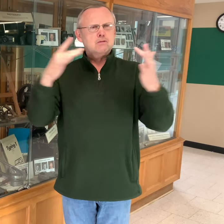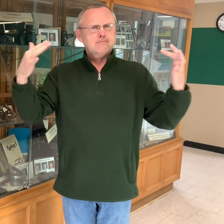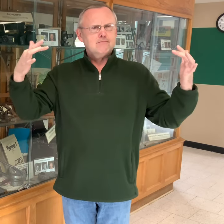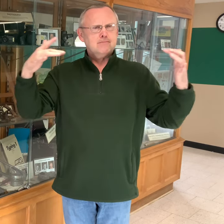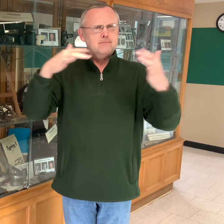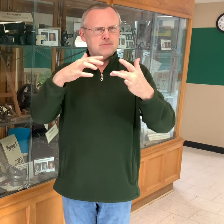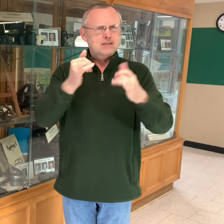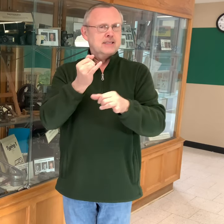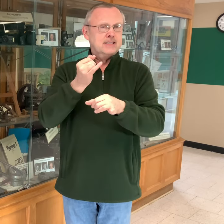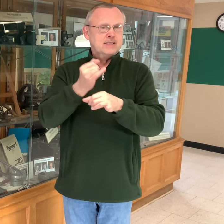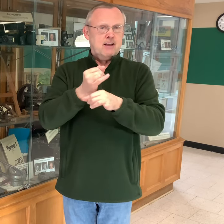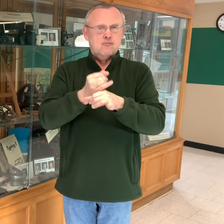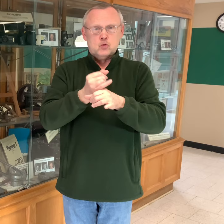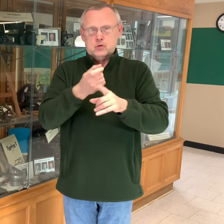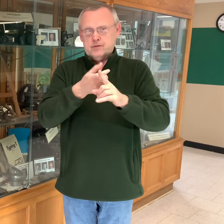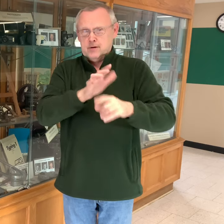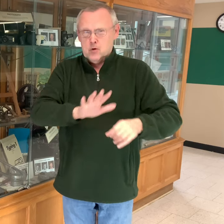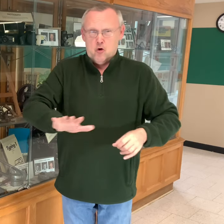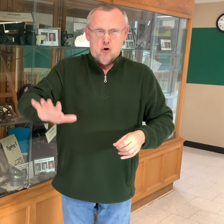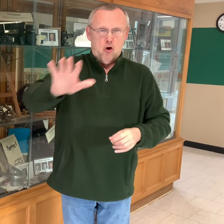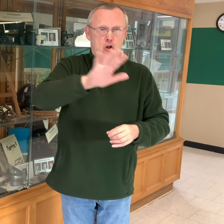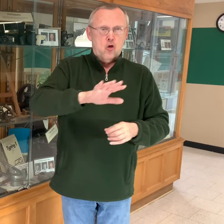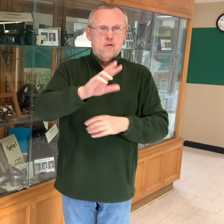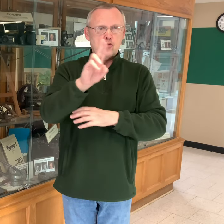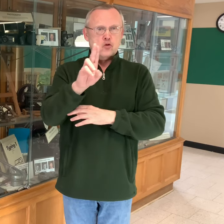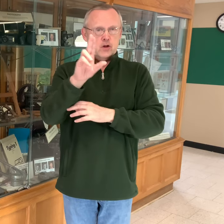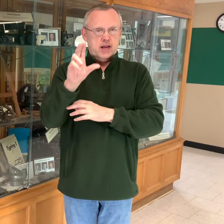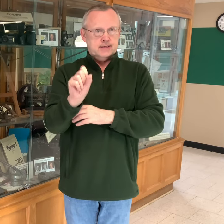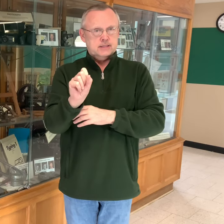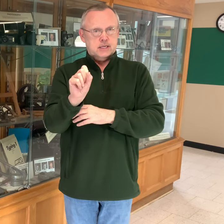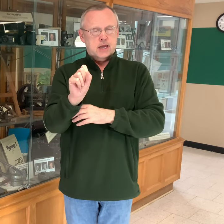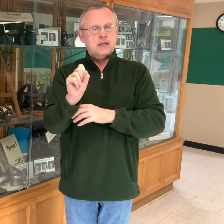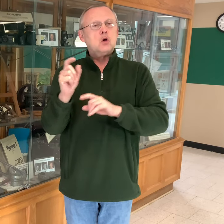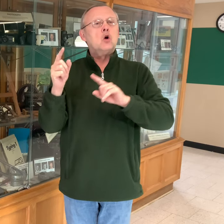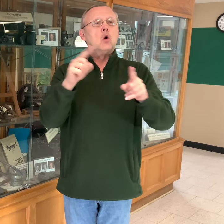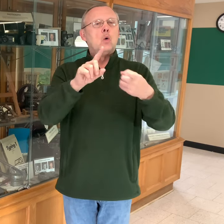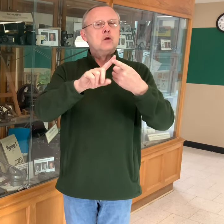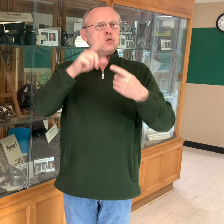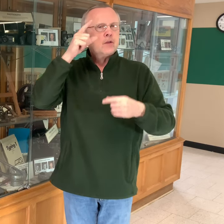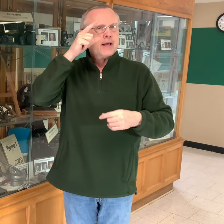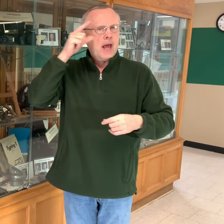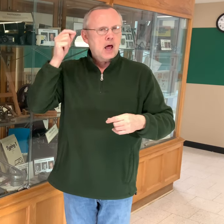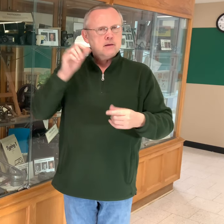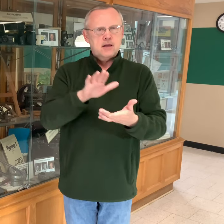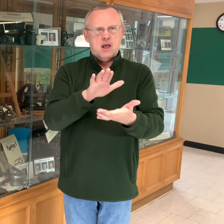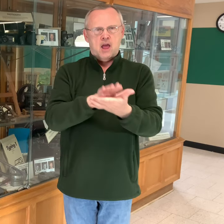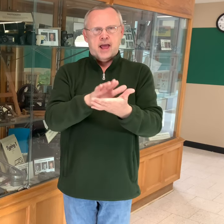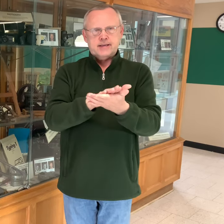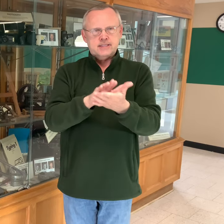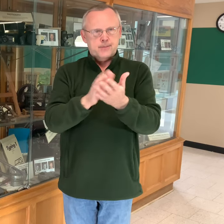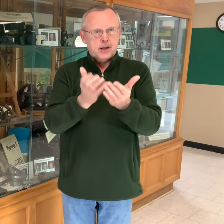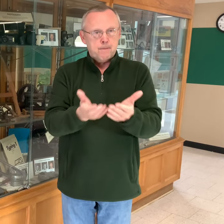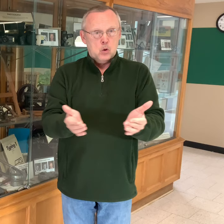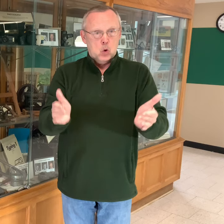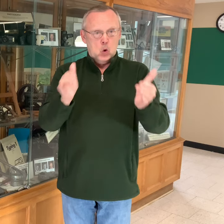schools from all over the United States of America at the Gallaudet University